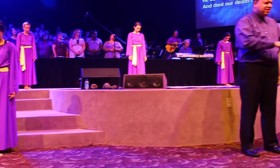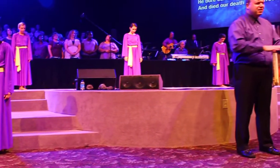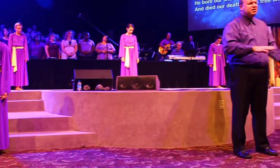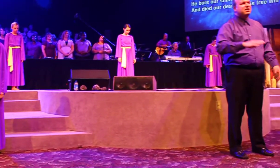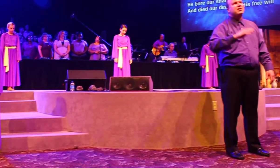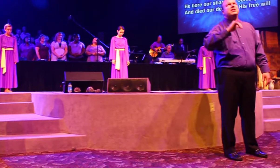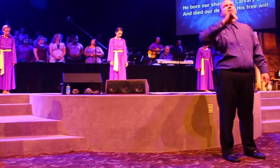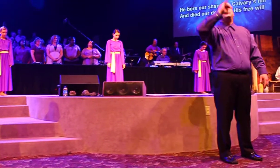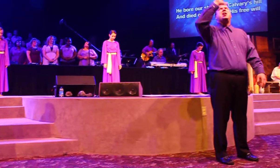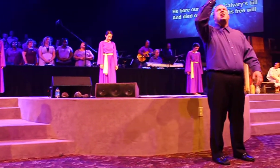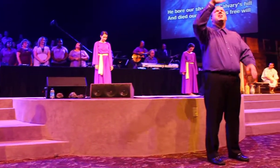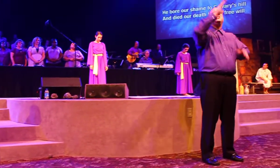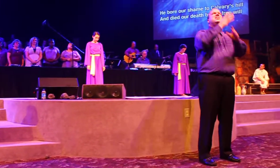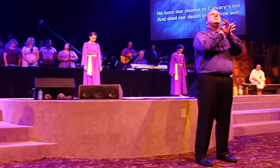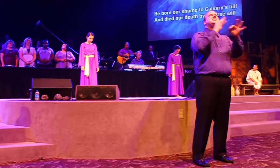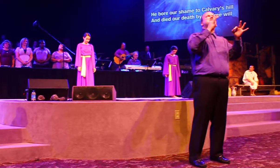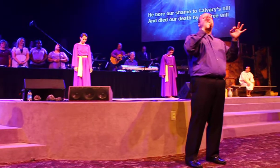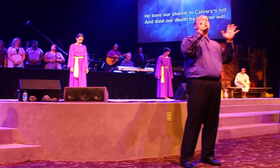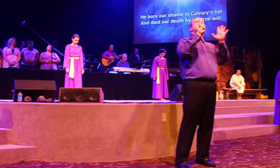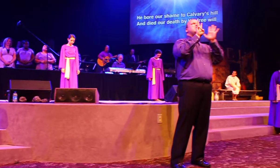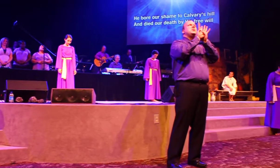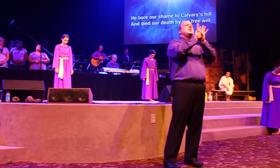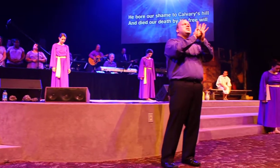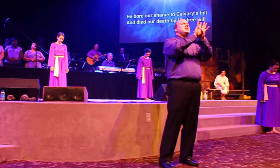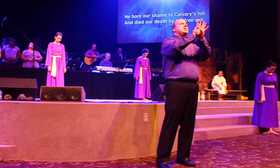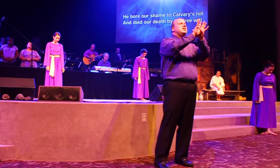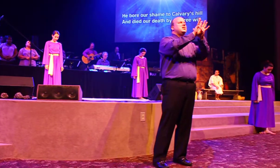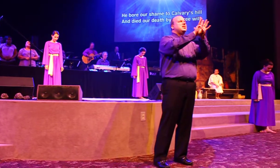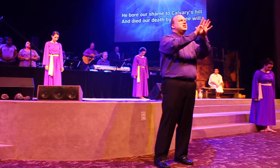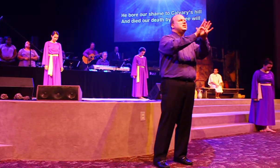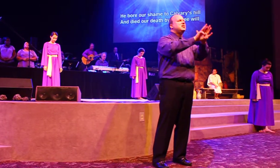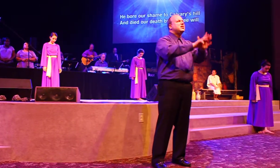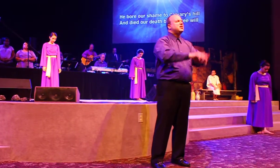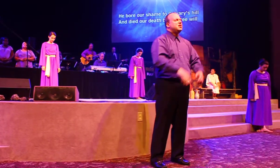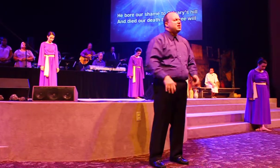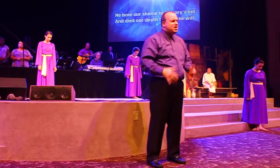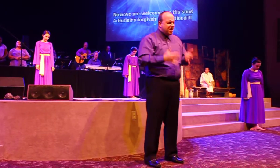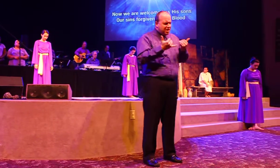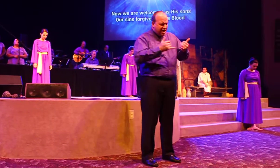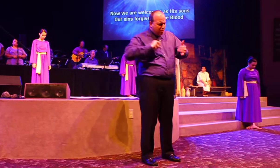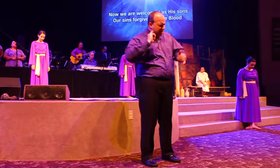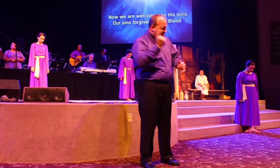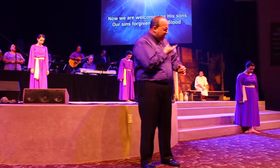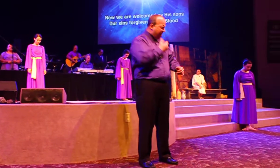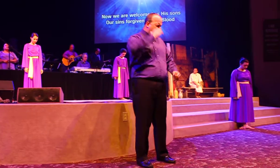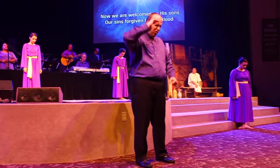I will be in the air Now we are